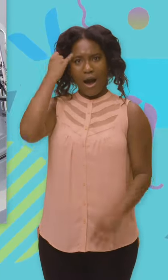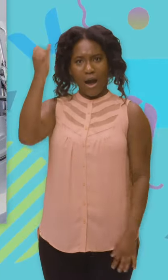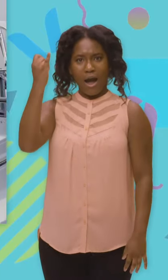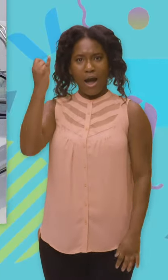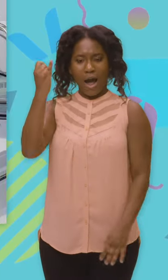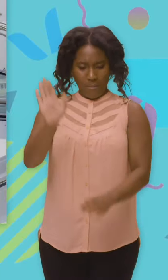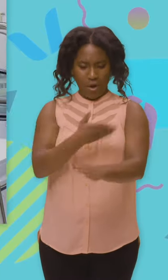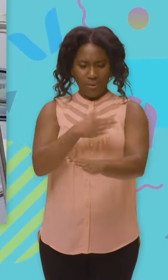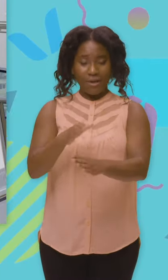Blippi Boat Song?